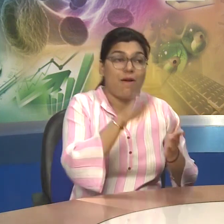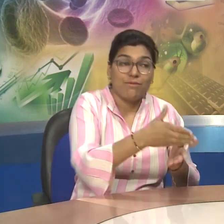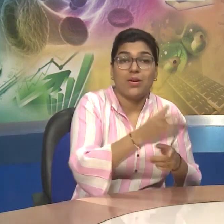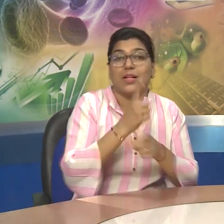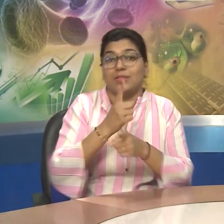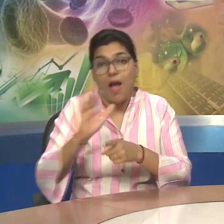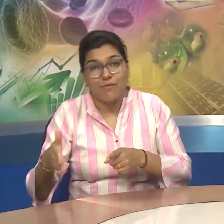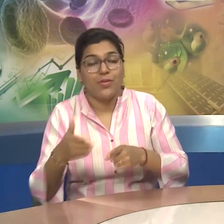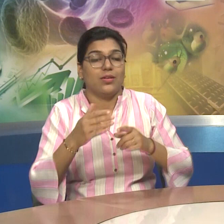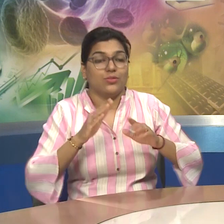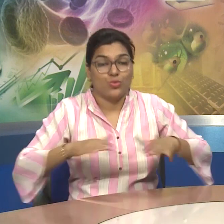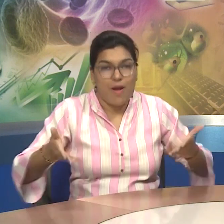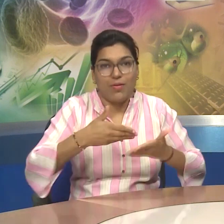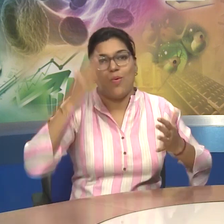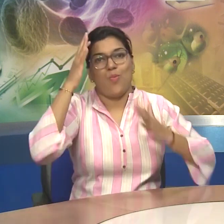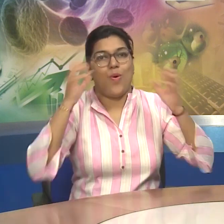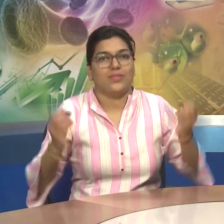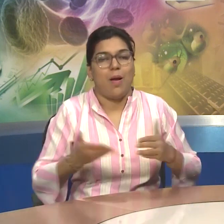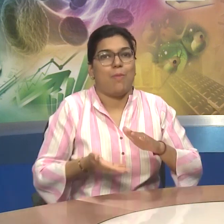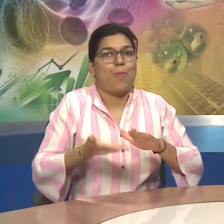As Emergency